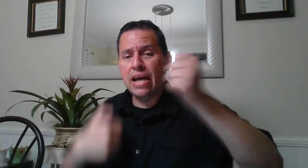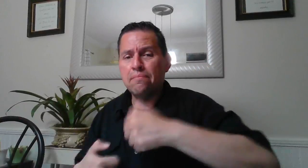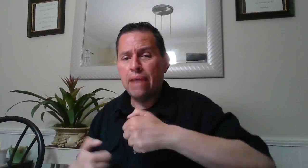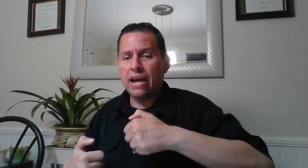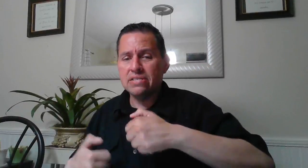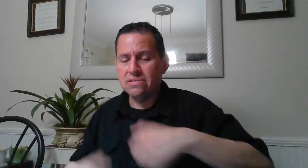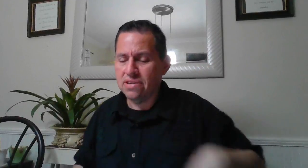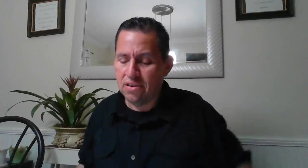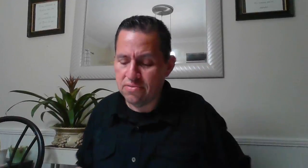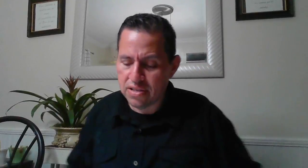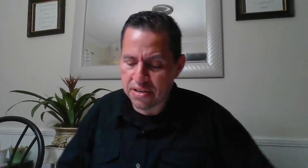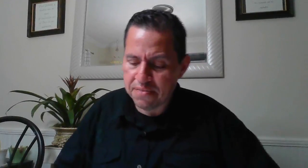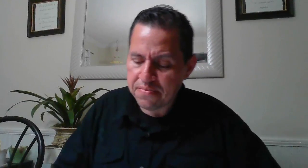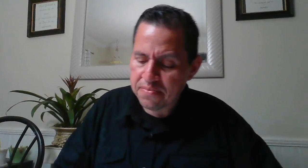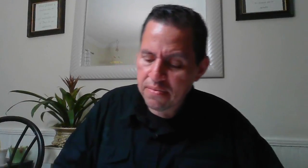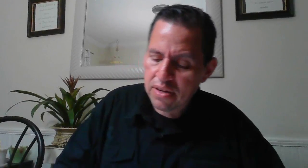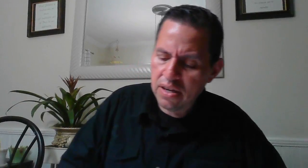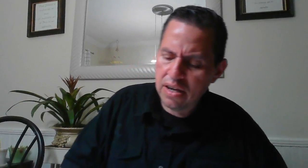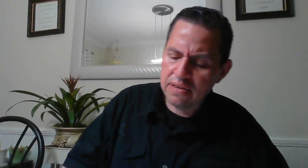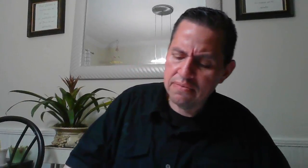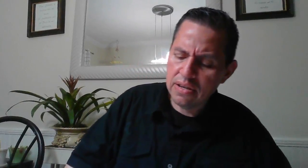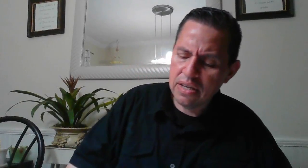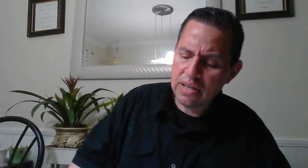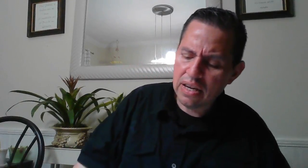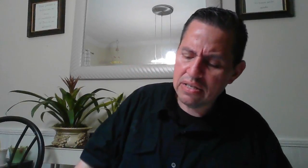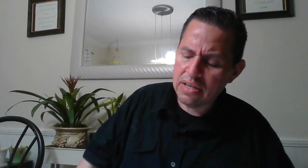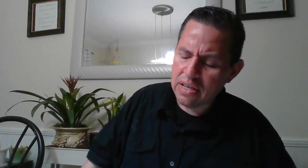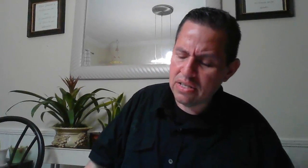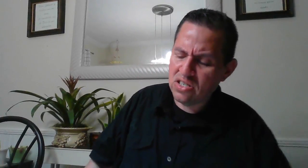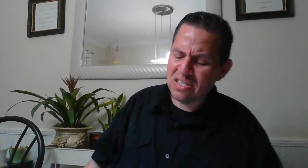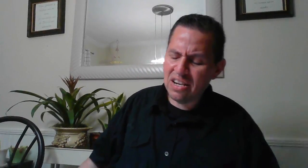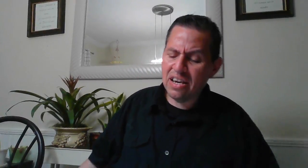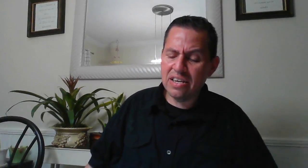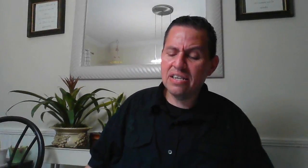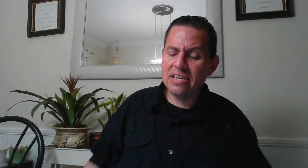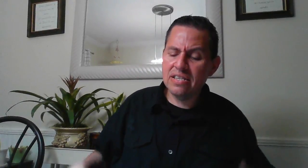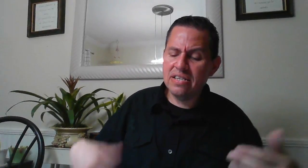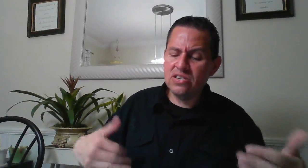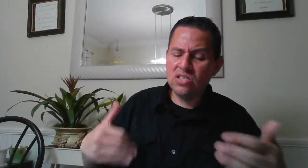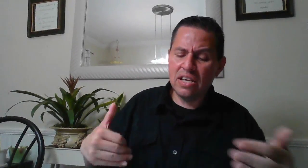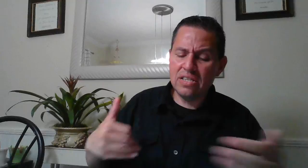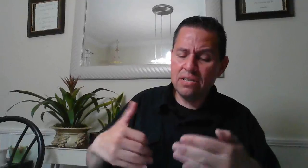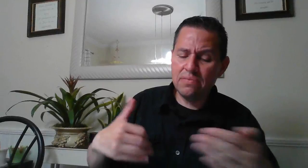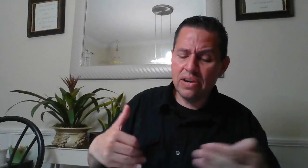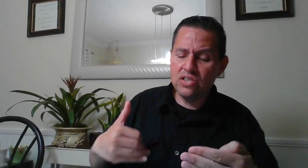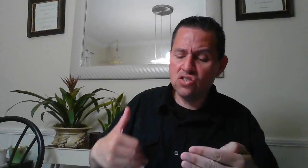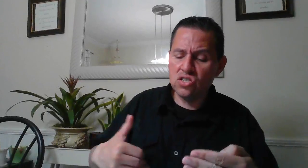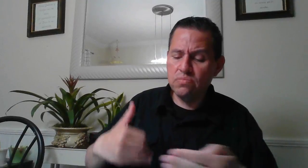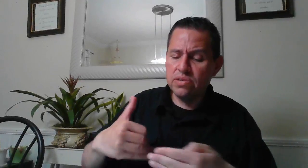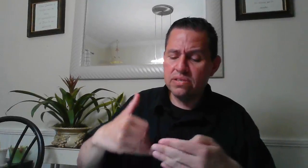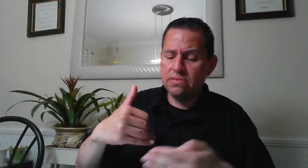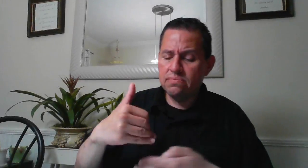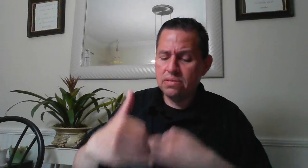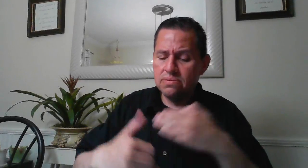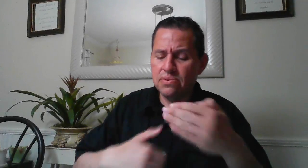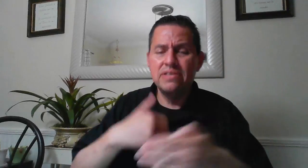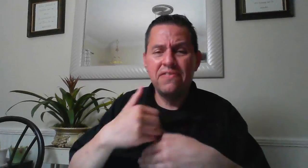that back to the owner um and just like there's that deep relationship within between the